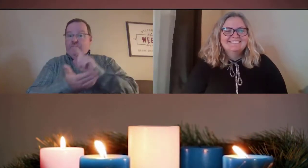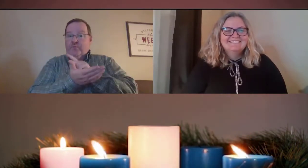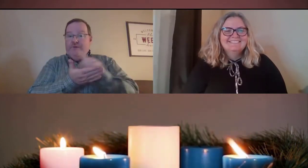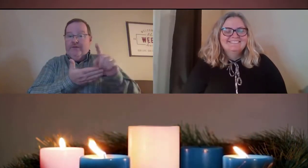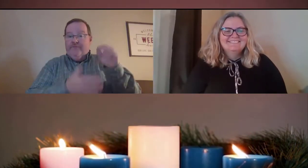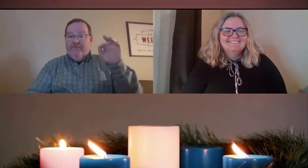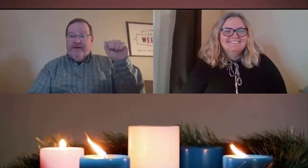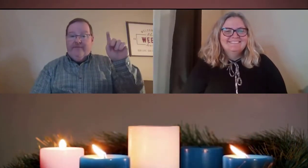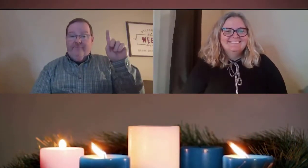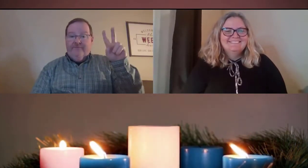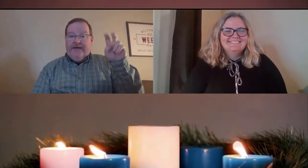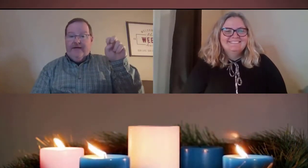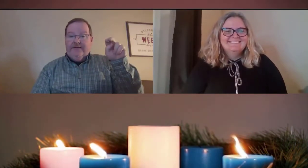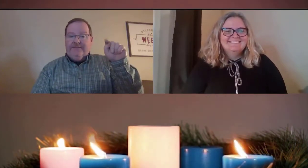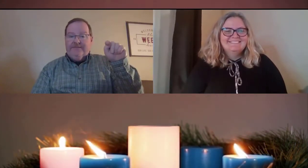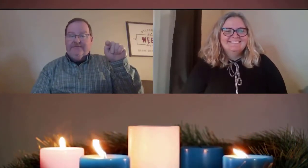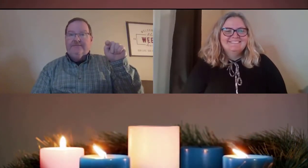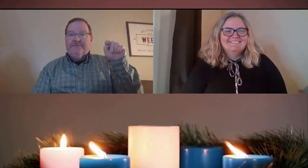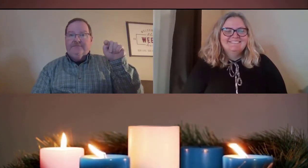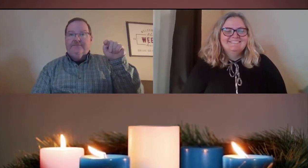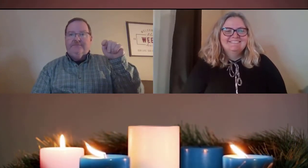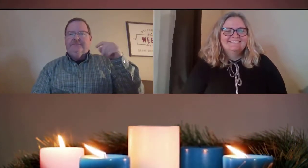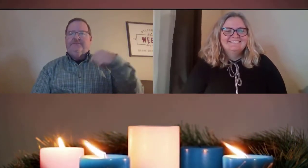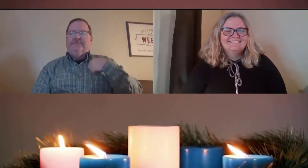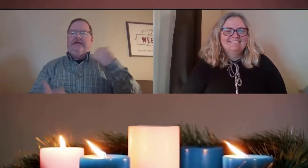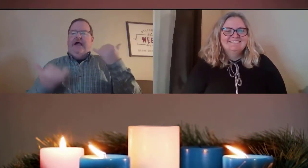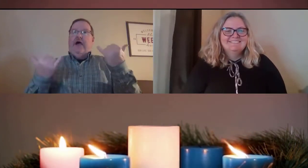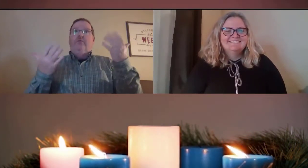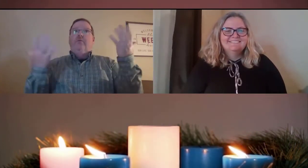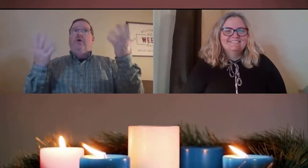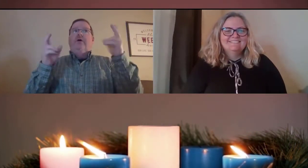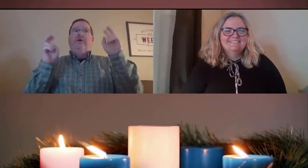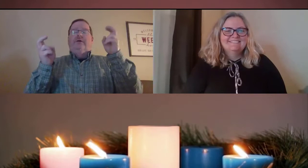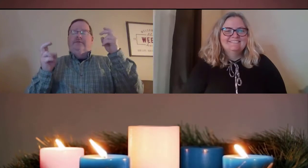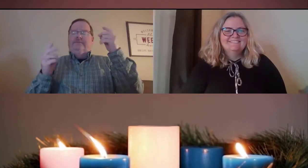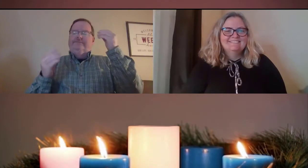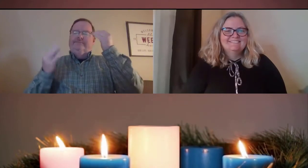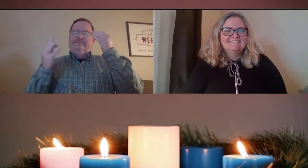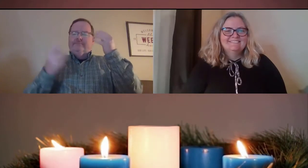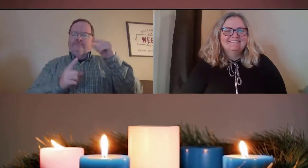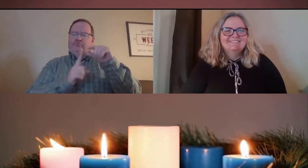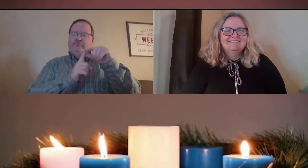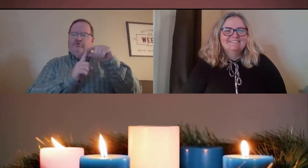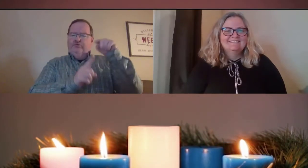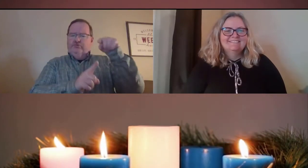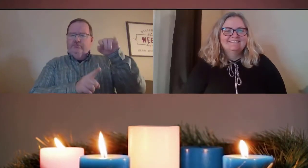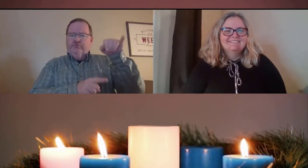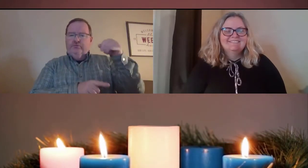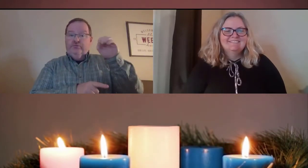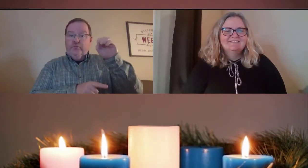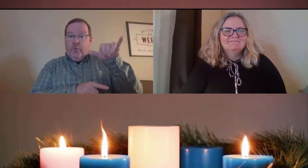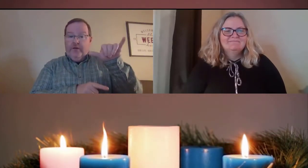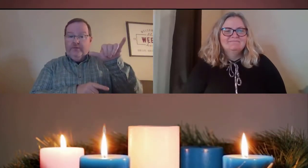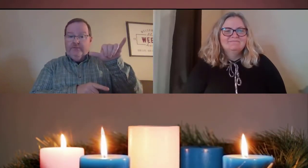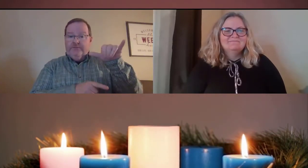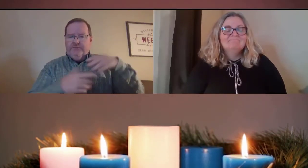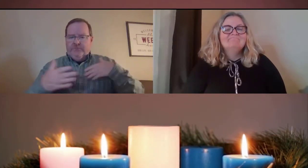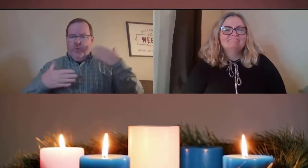Today begins the third week of Advent and now we're thinking about joy.